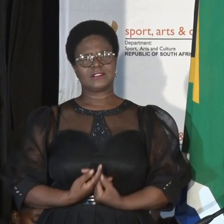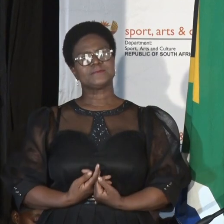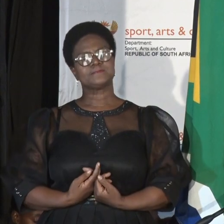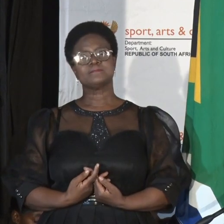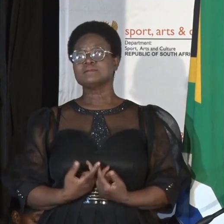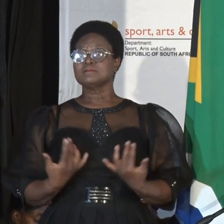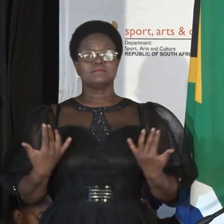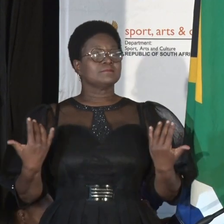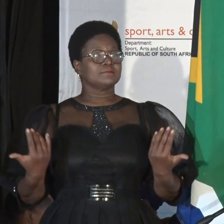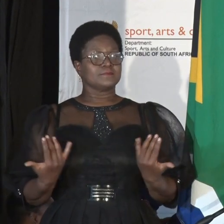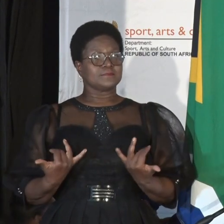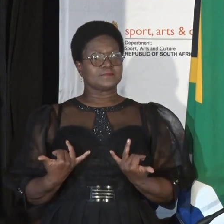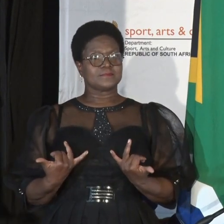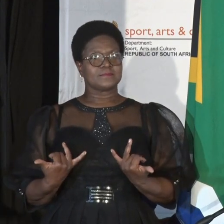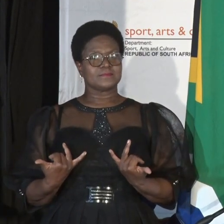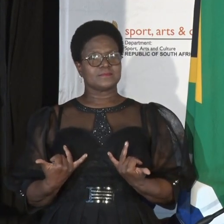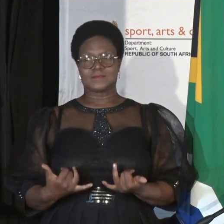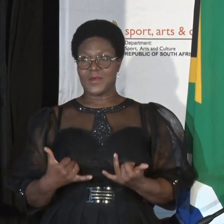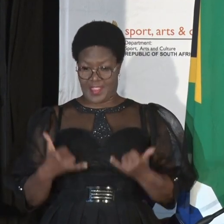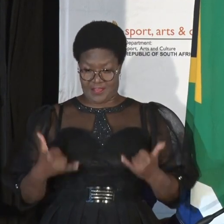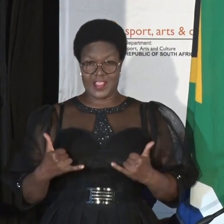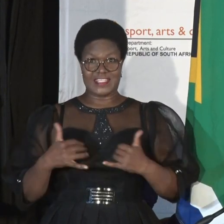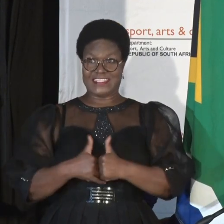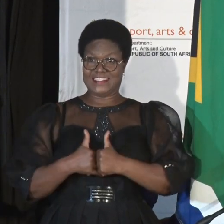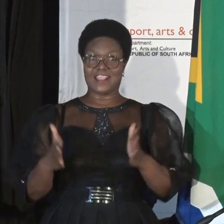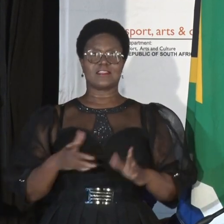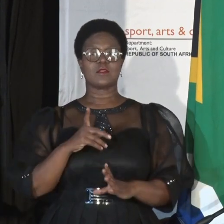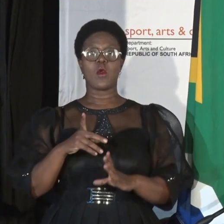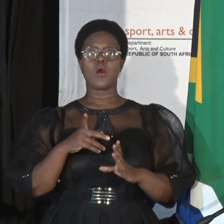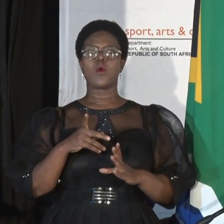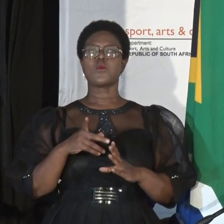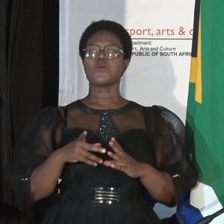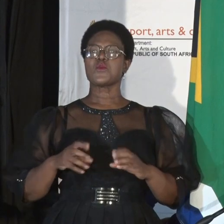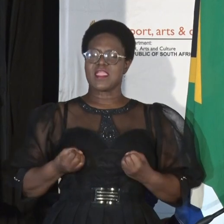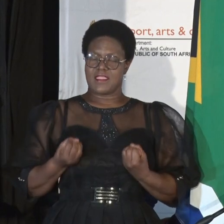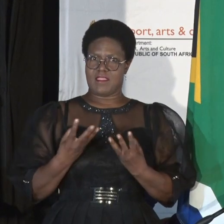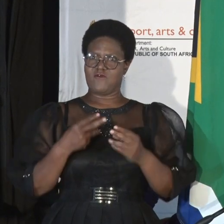This must, the culmination of our collective effort to bring our new order.